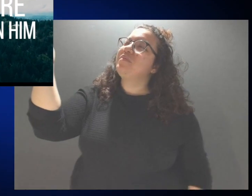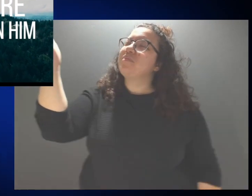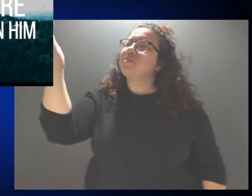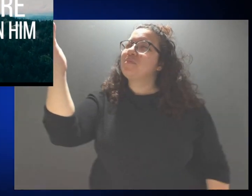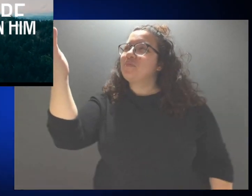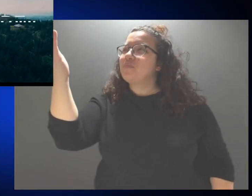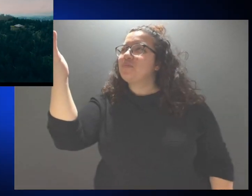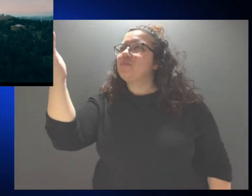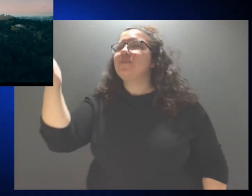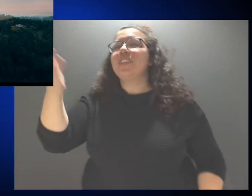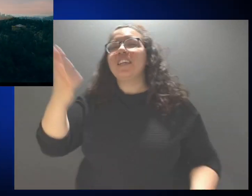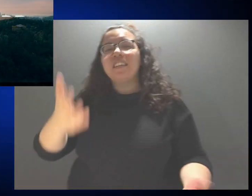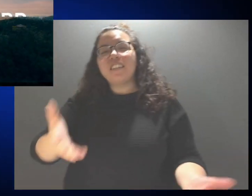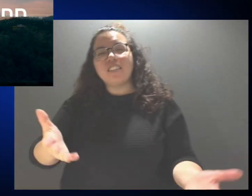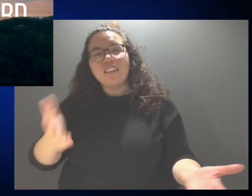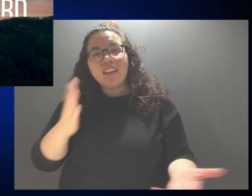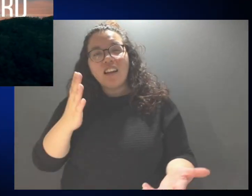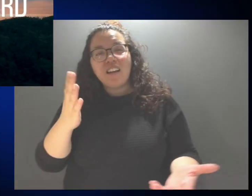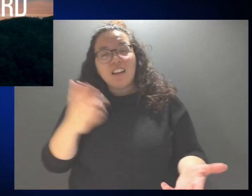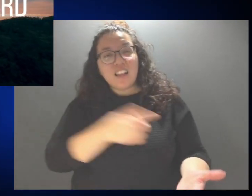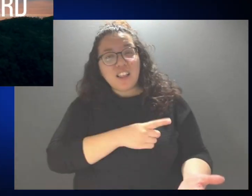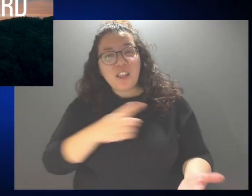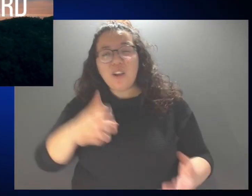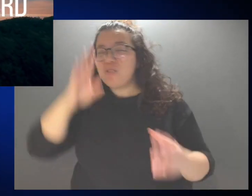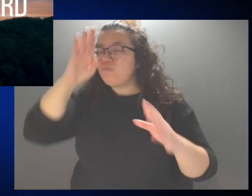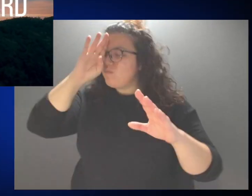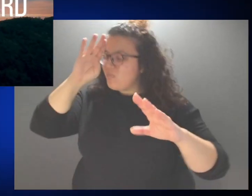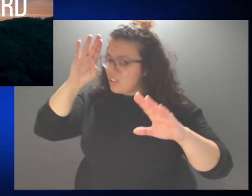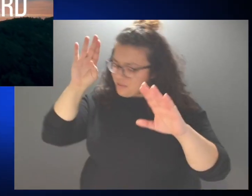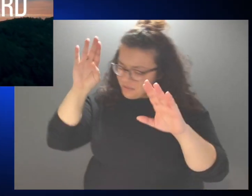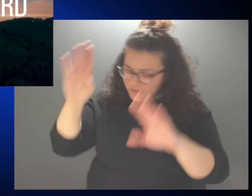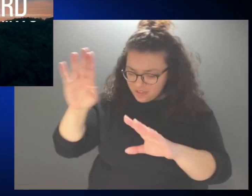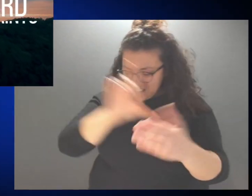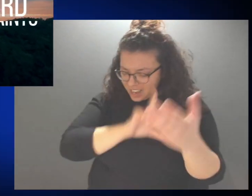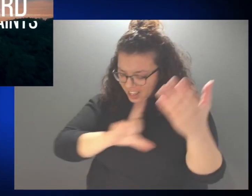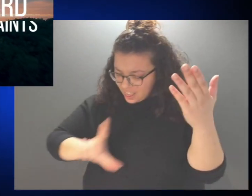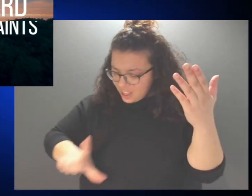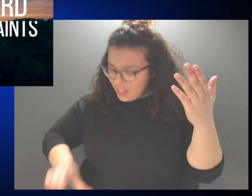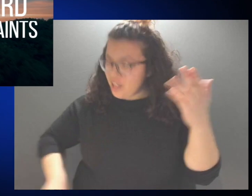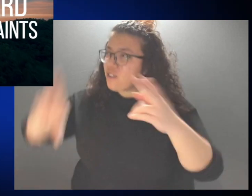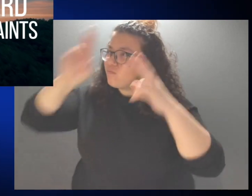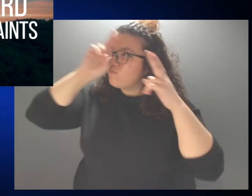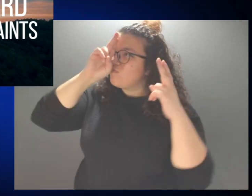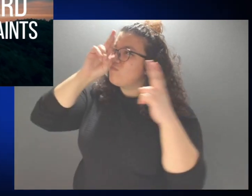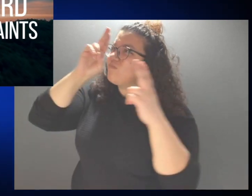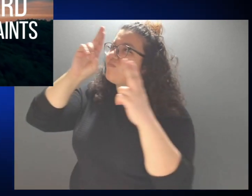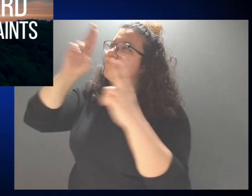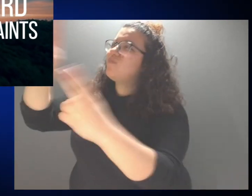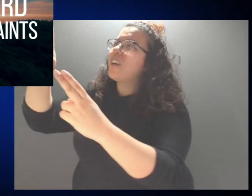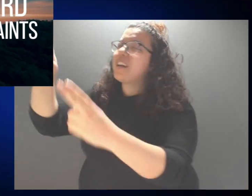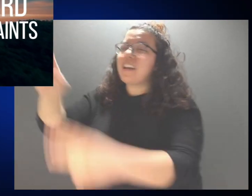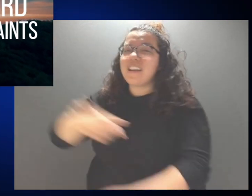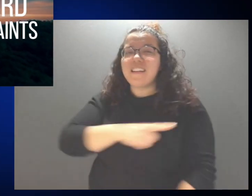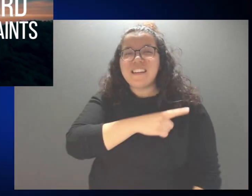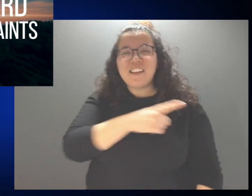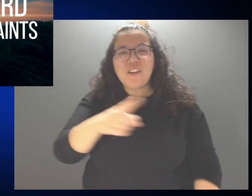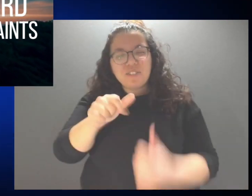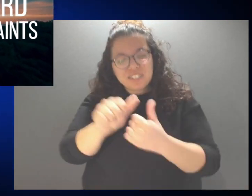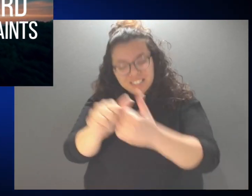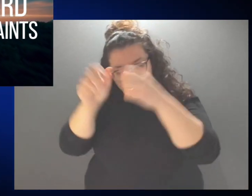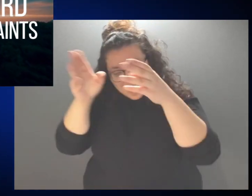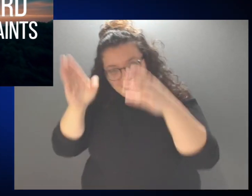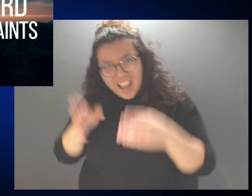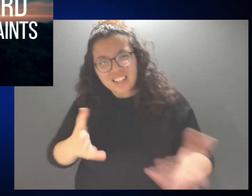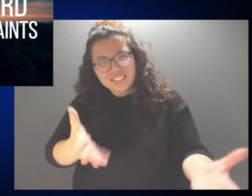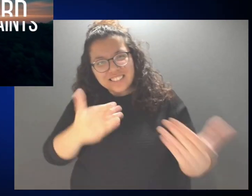Oh, fear the Lord. Oh, He'll save.